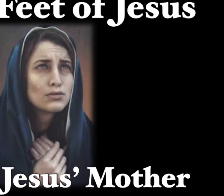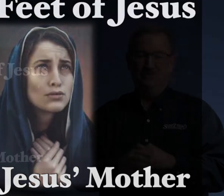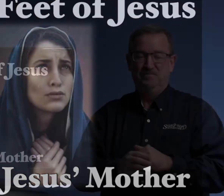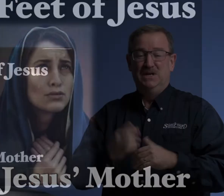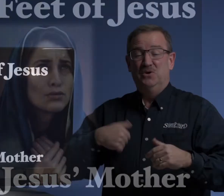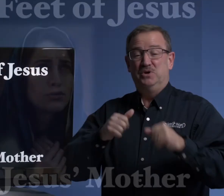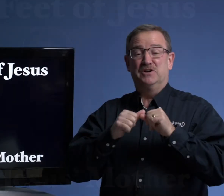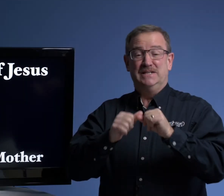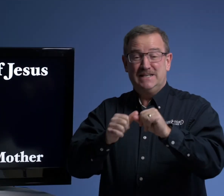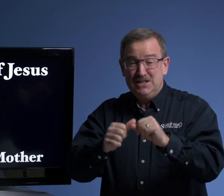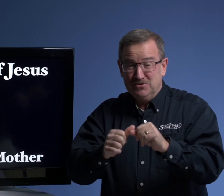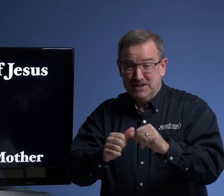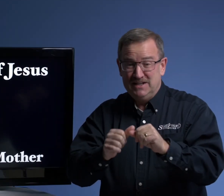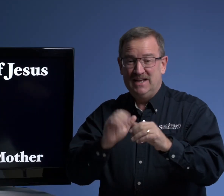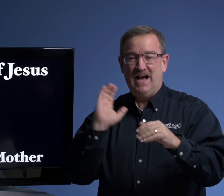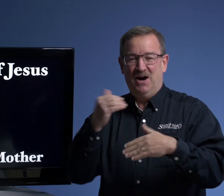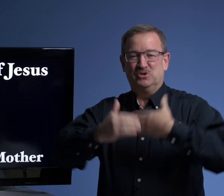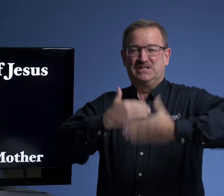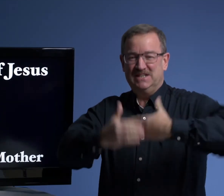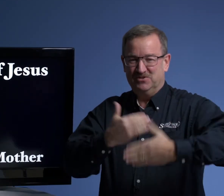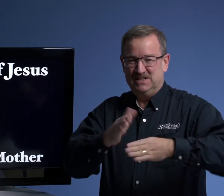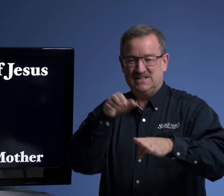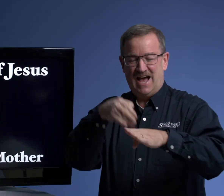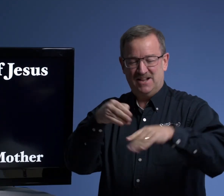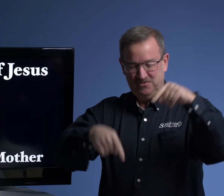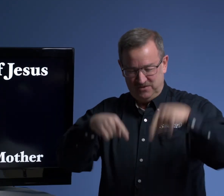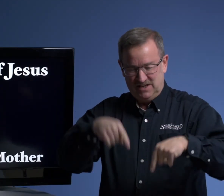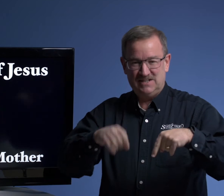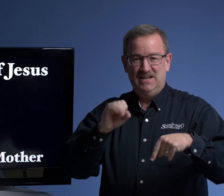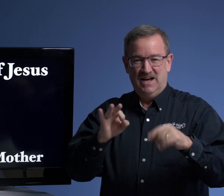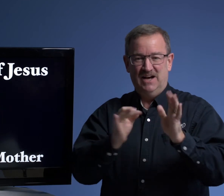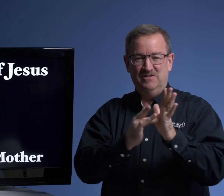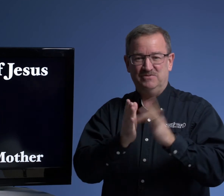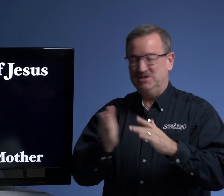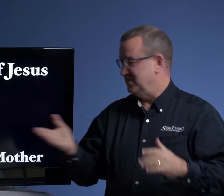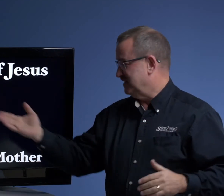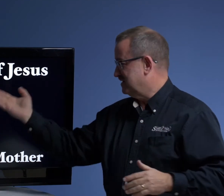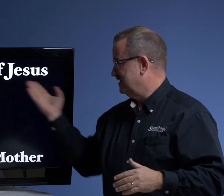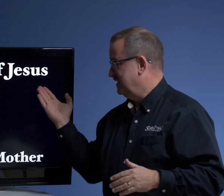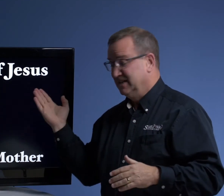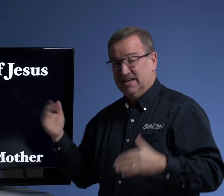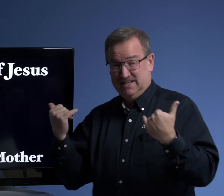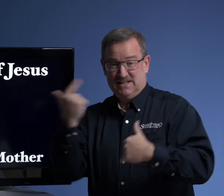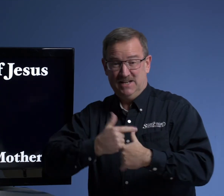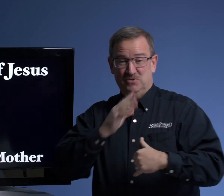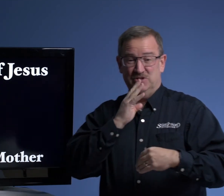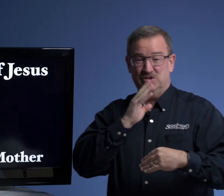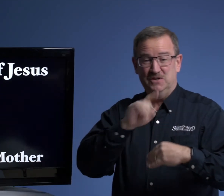We are continuing our series at the feet of Jesus and today we're going to talk